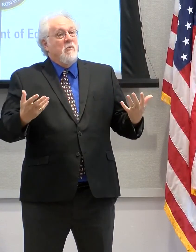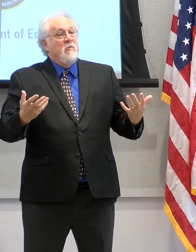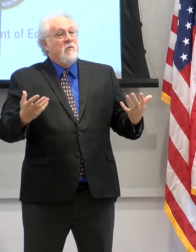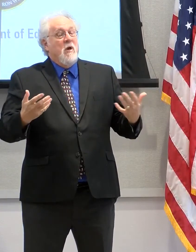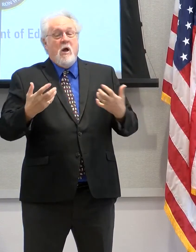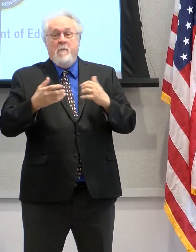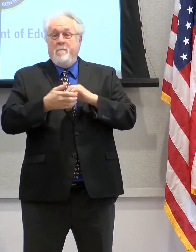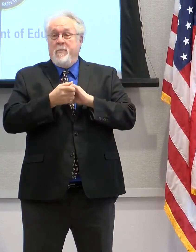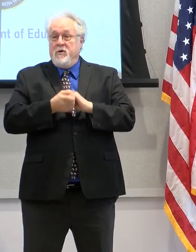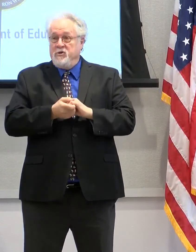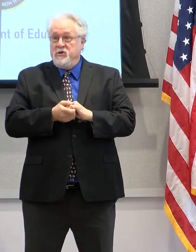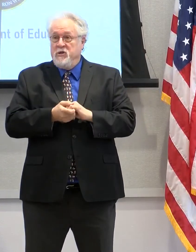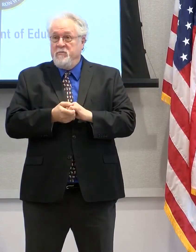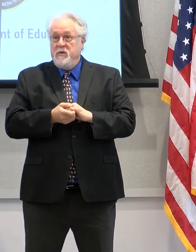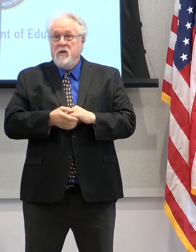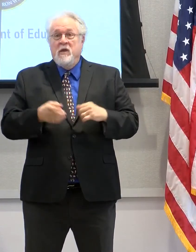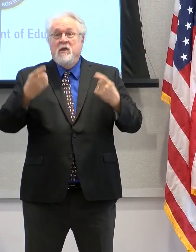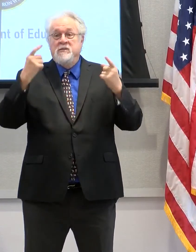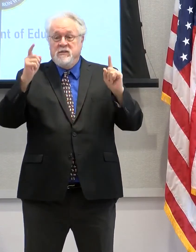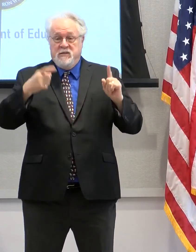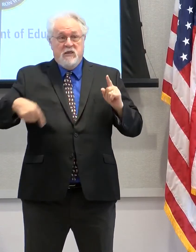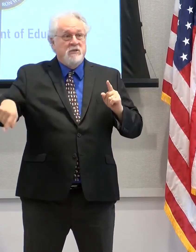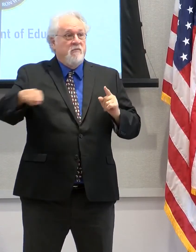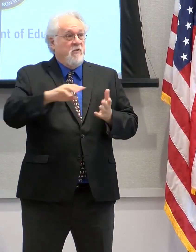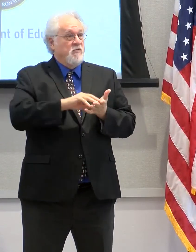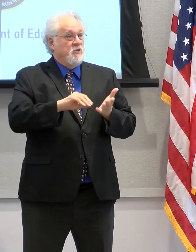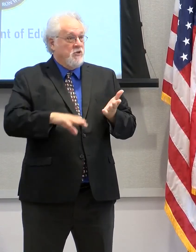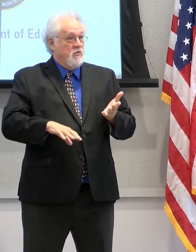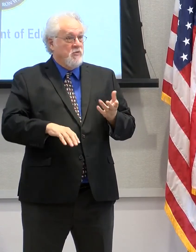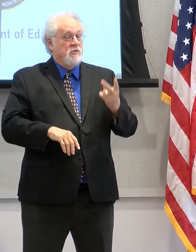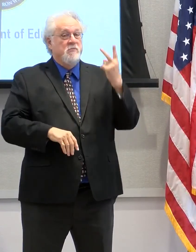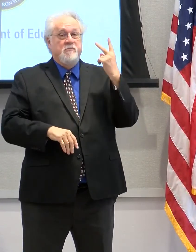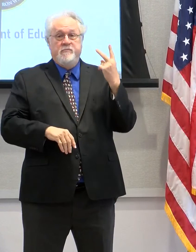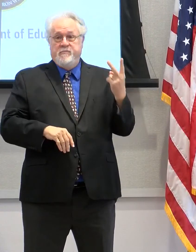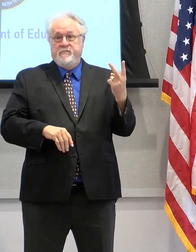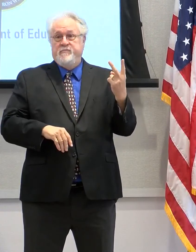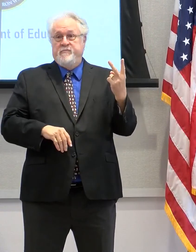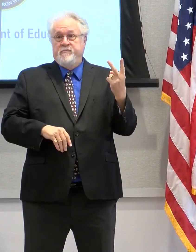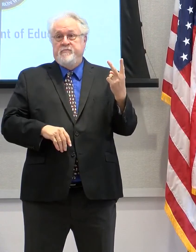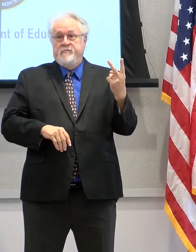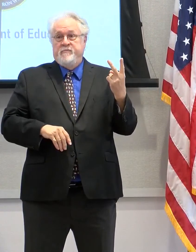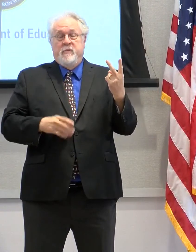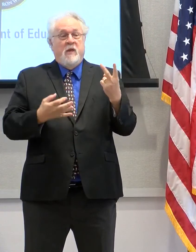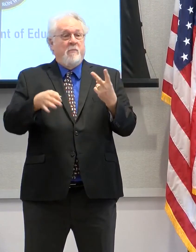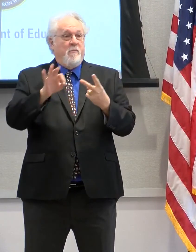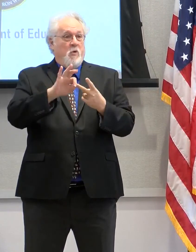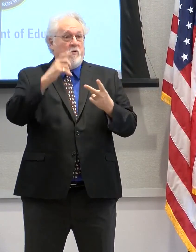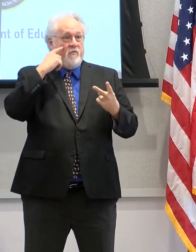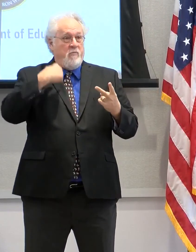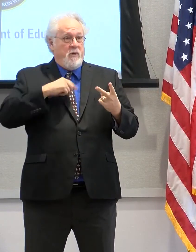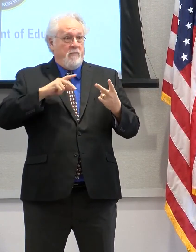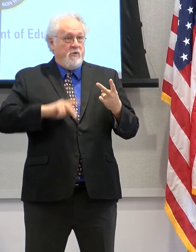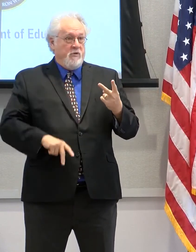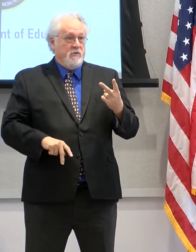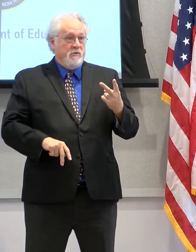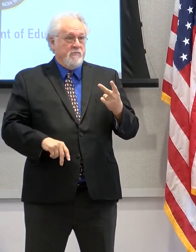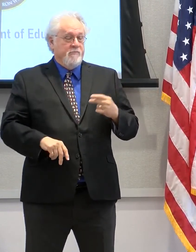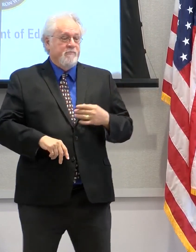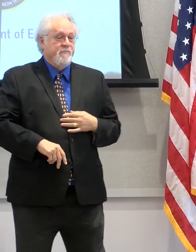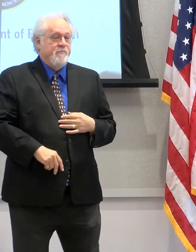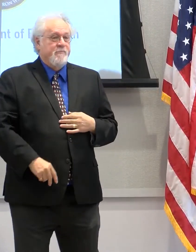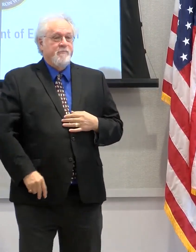the partnership and the success of those students are the two most important things to me personally about being part of the Promise.